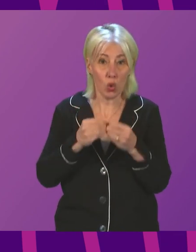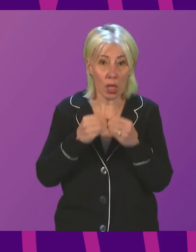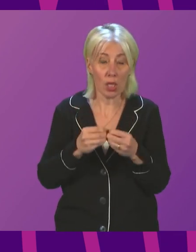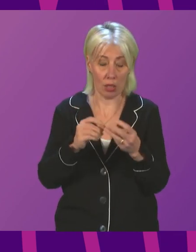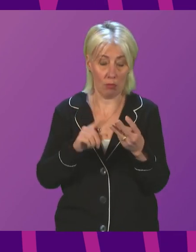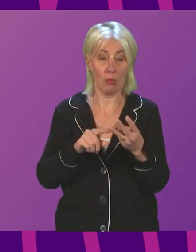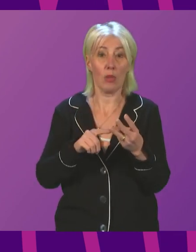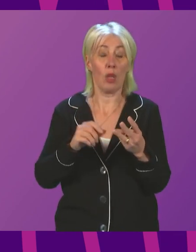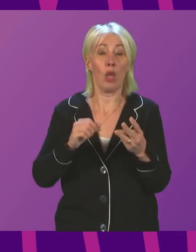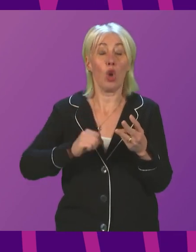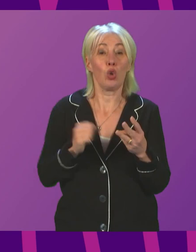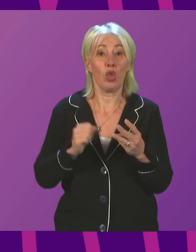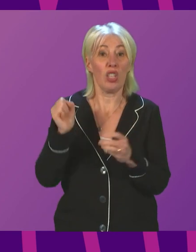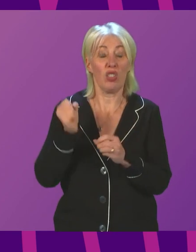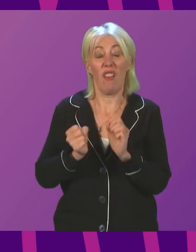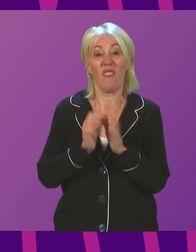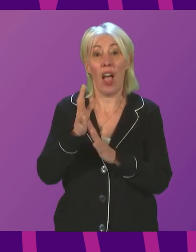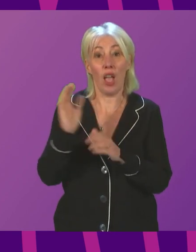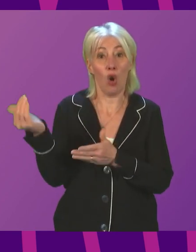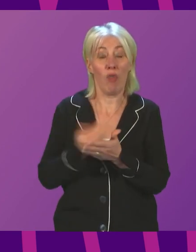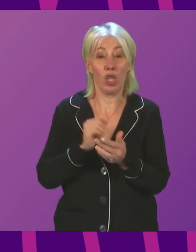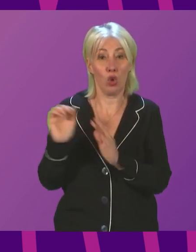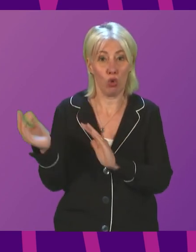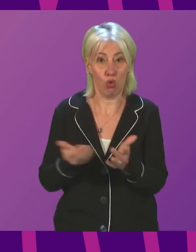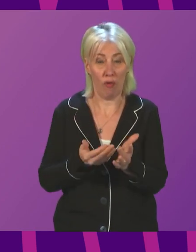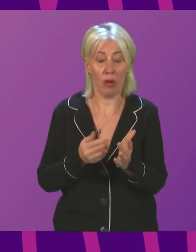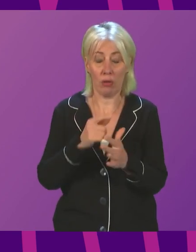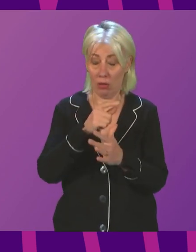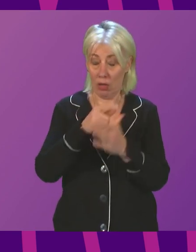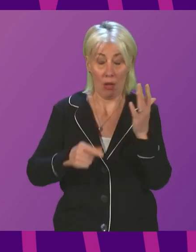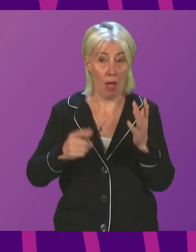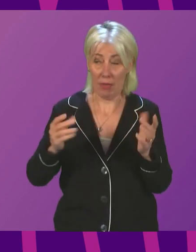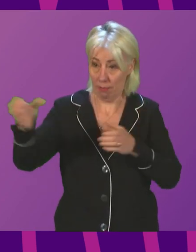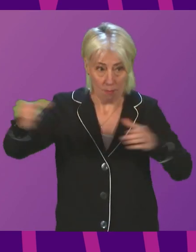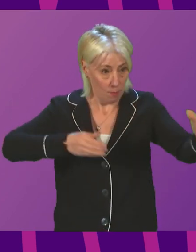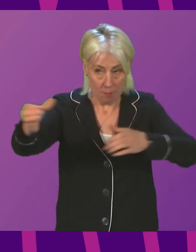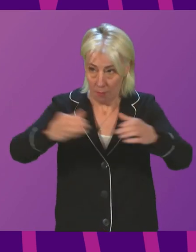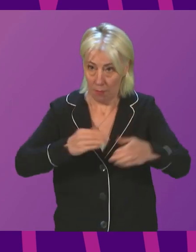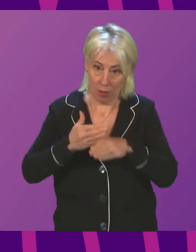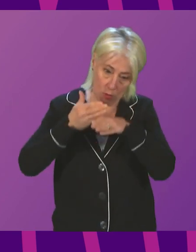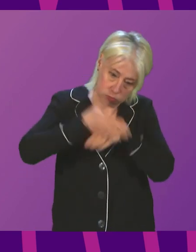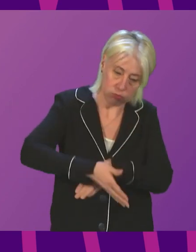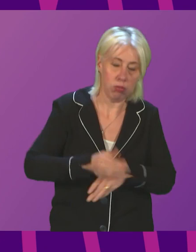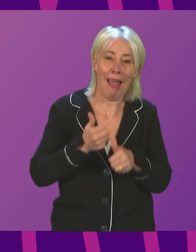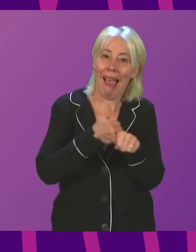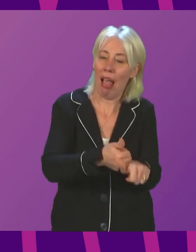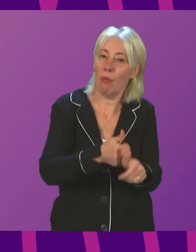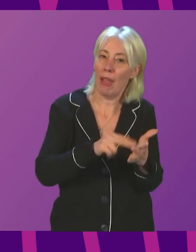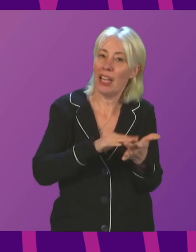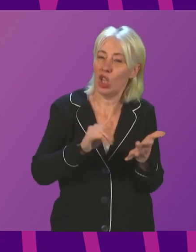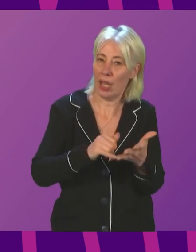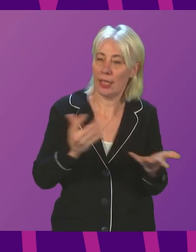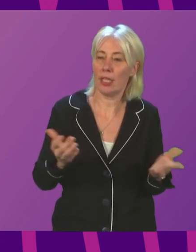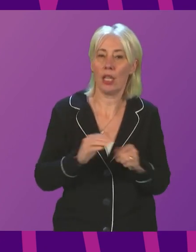and the British Red Cross and private transport companies, has been brought in to support the hard-working health service staff. To any reasonable